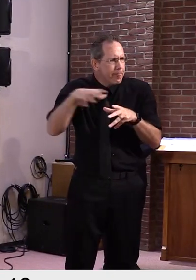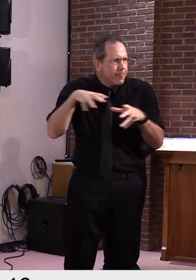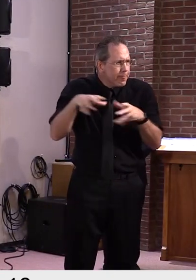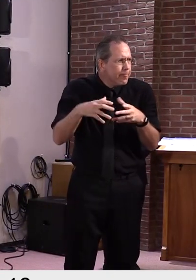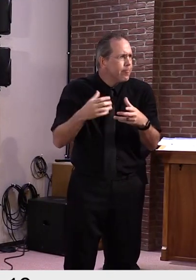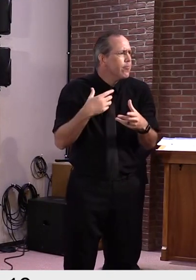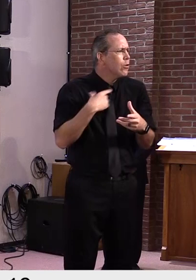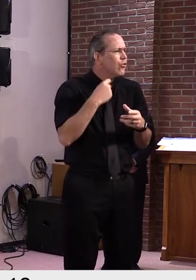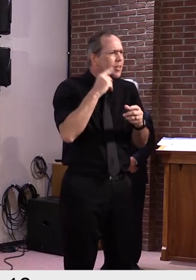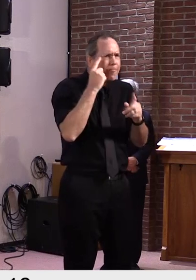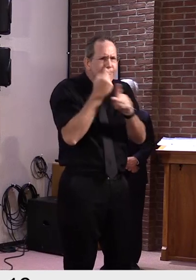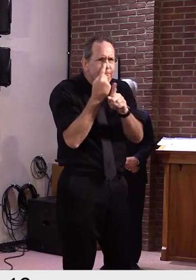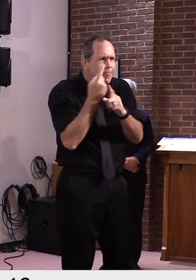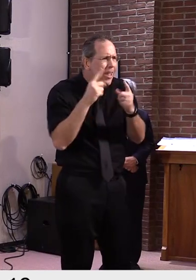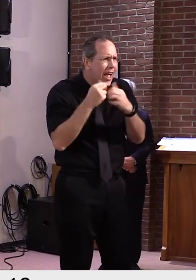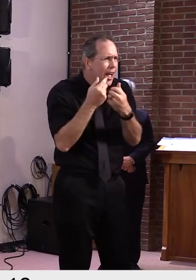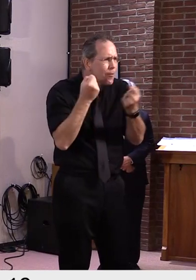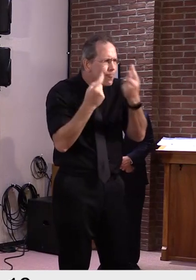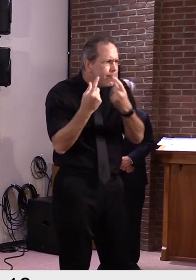across party lines.